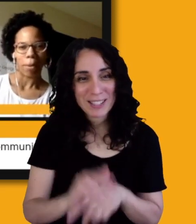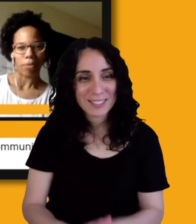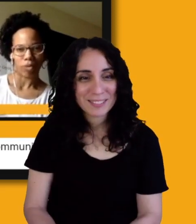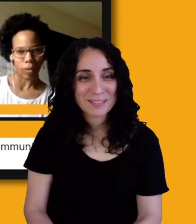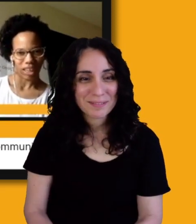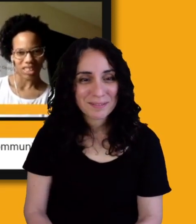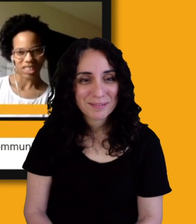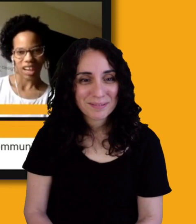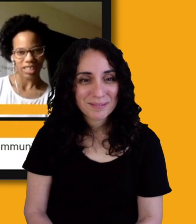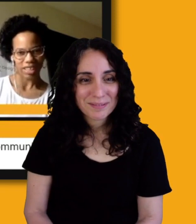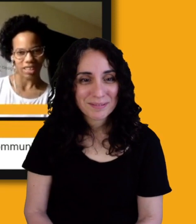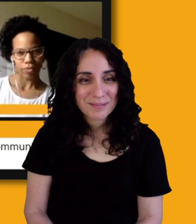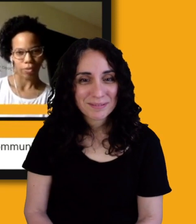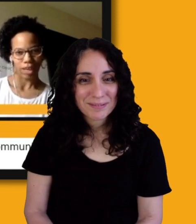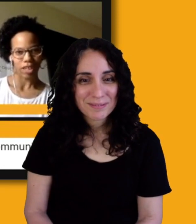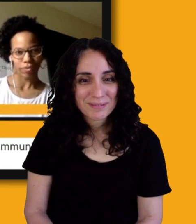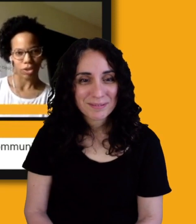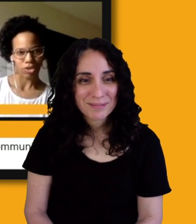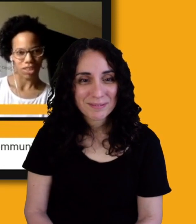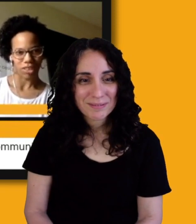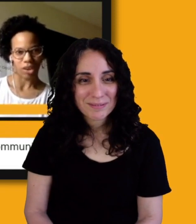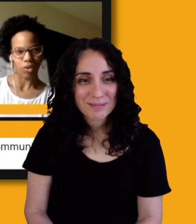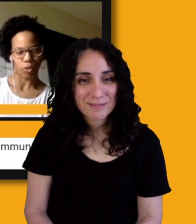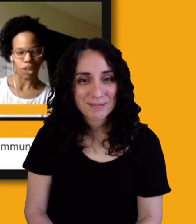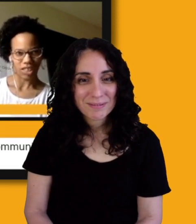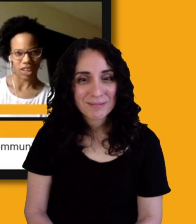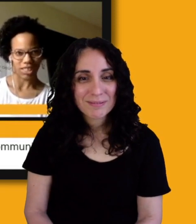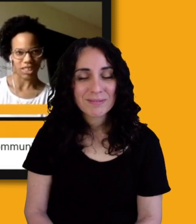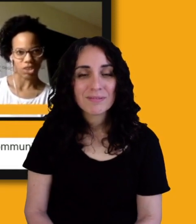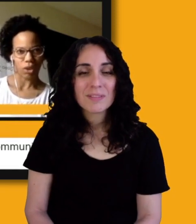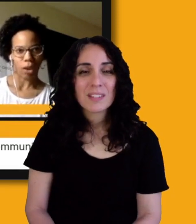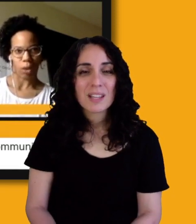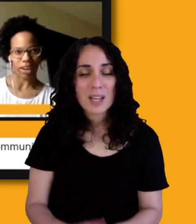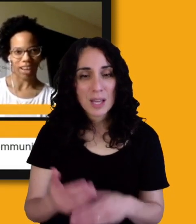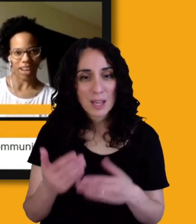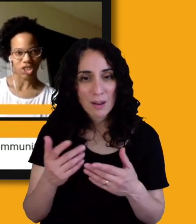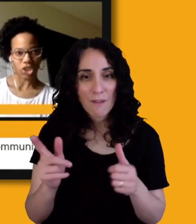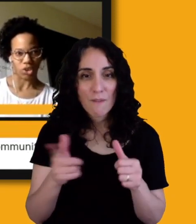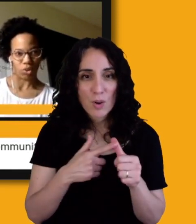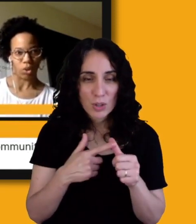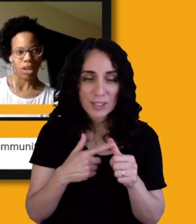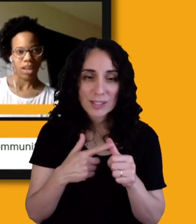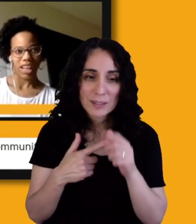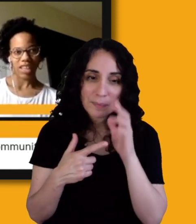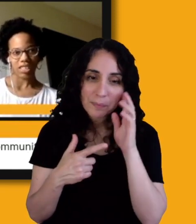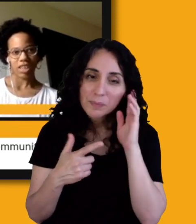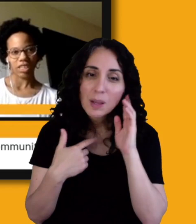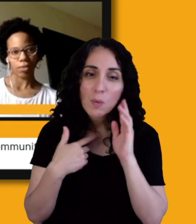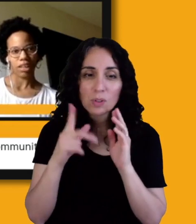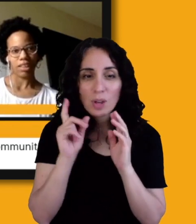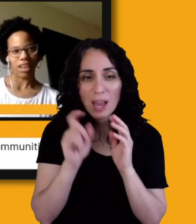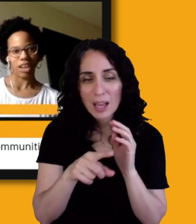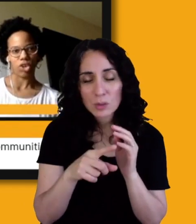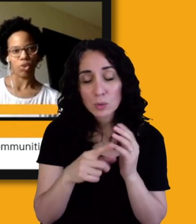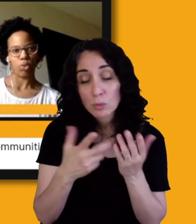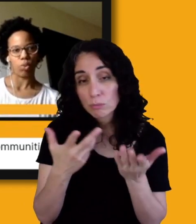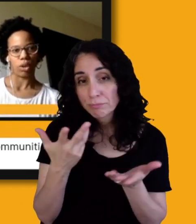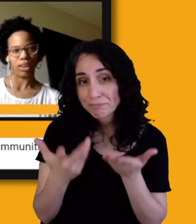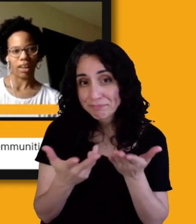before we get into contact information for those out there who want to contact you, I want to ask you, is there something that you would like,